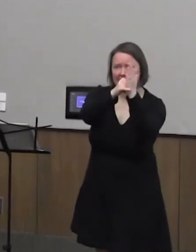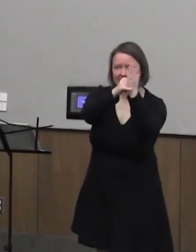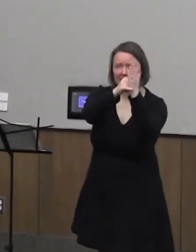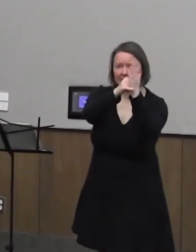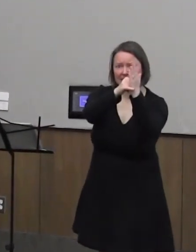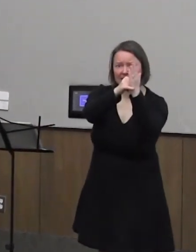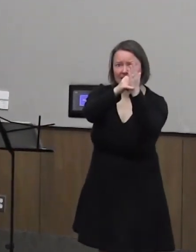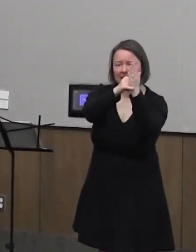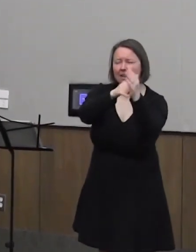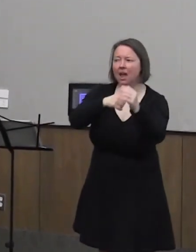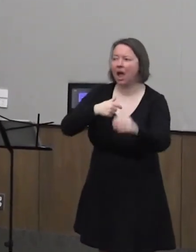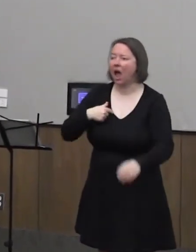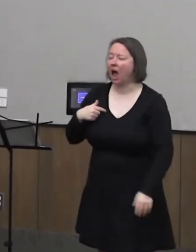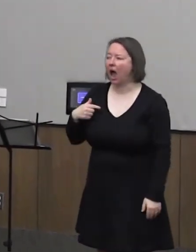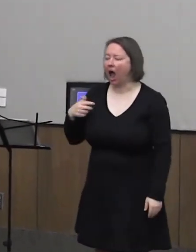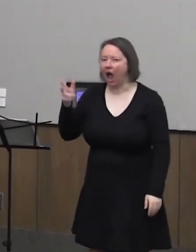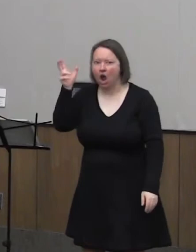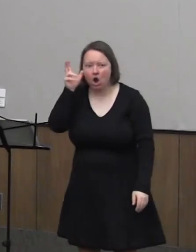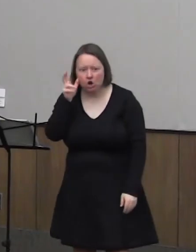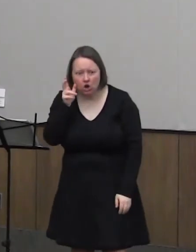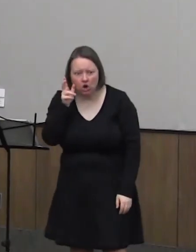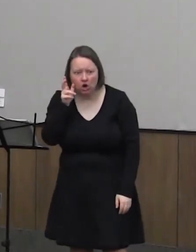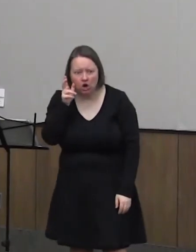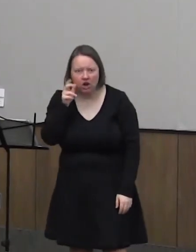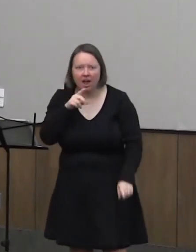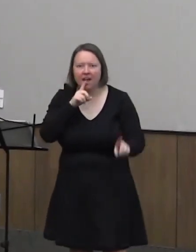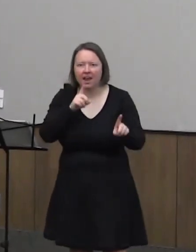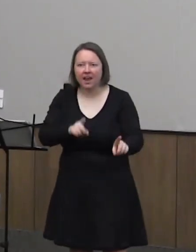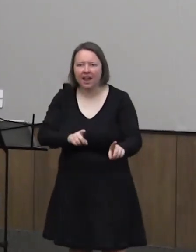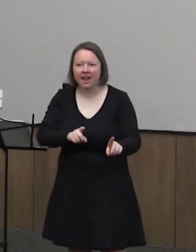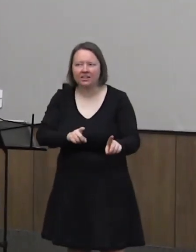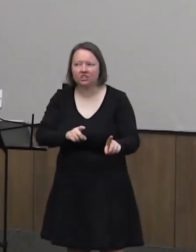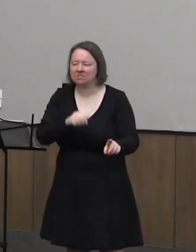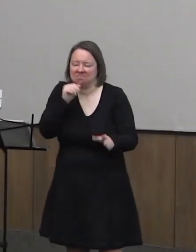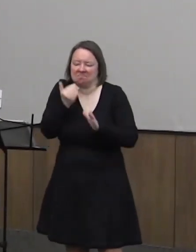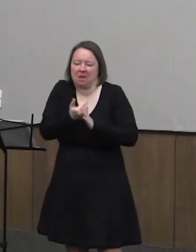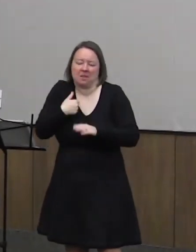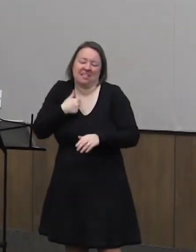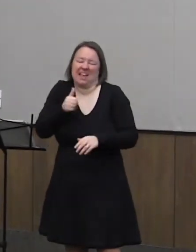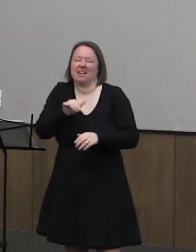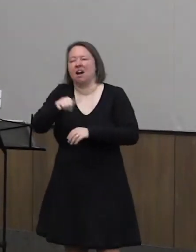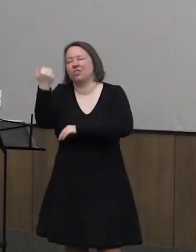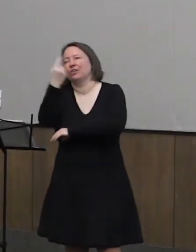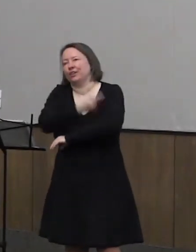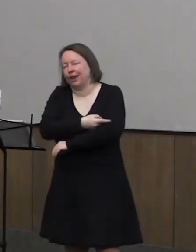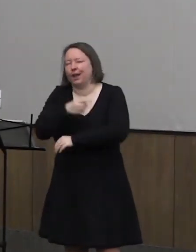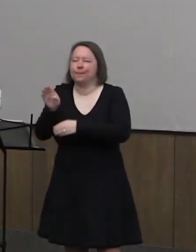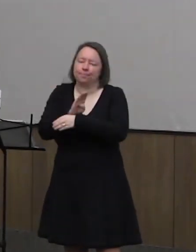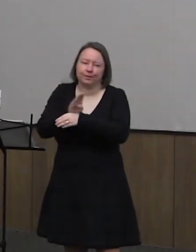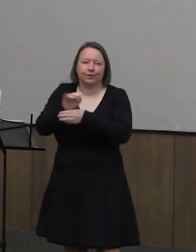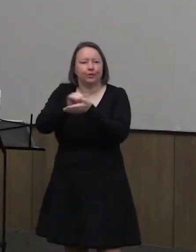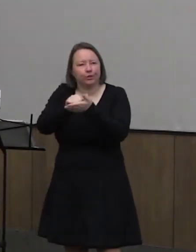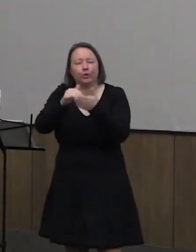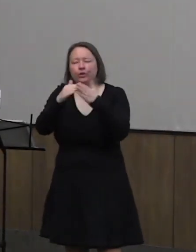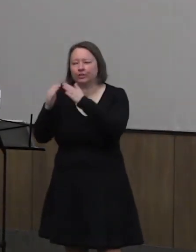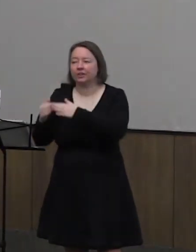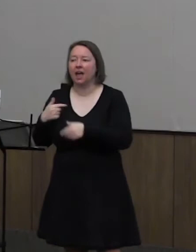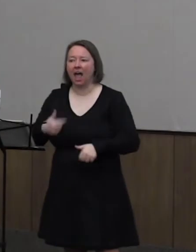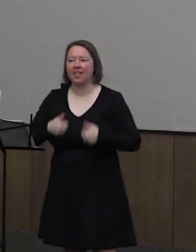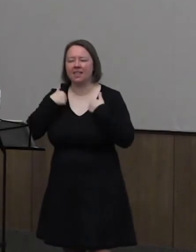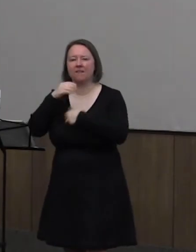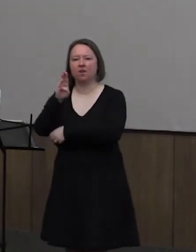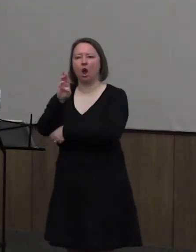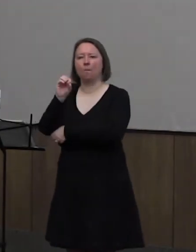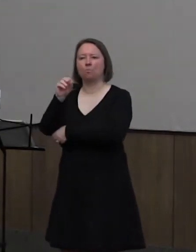I heard it. I answered unruffled as though it was just another day in turbulent New York City. I live in Brooklyn